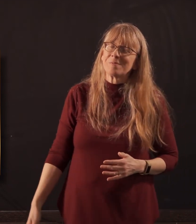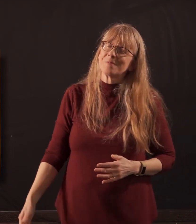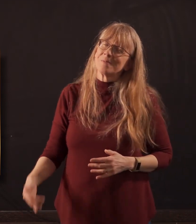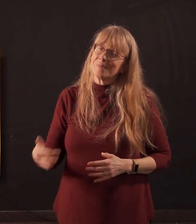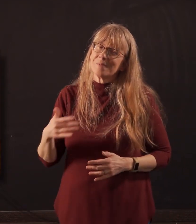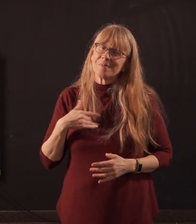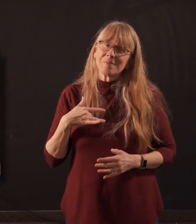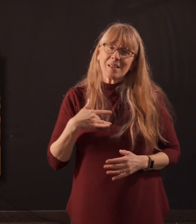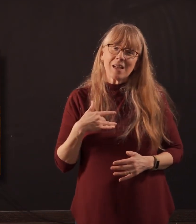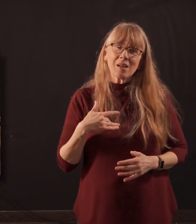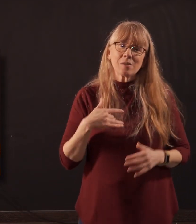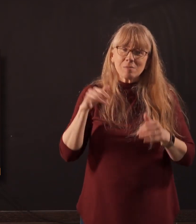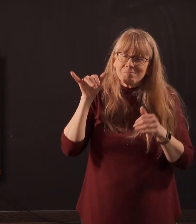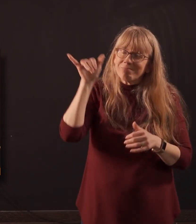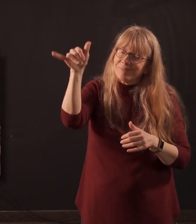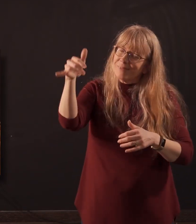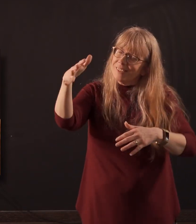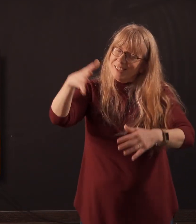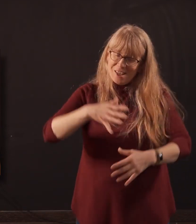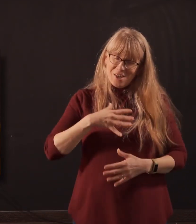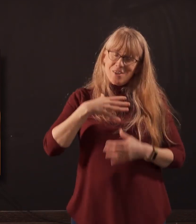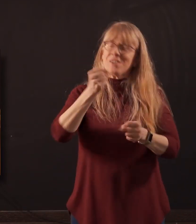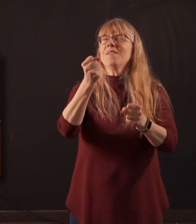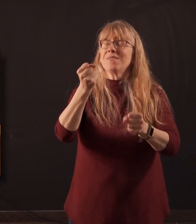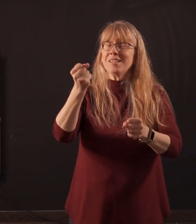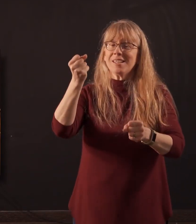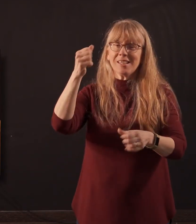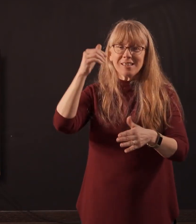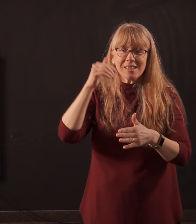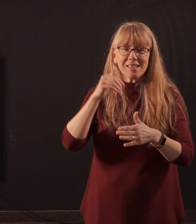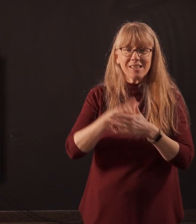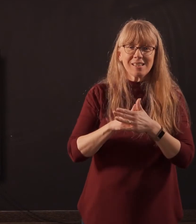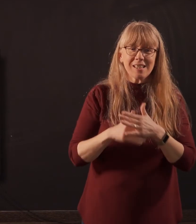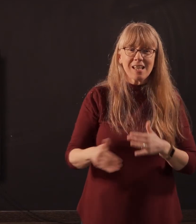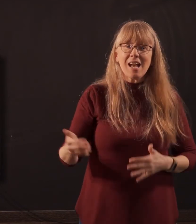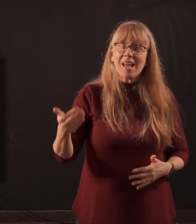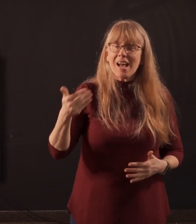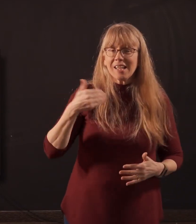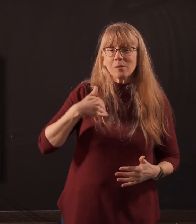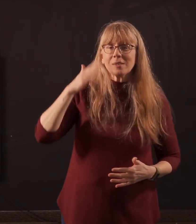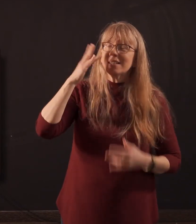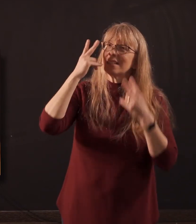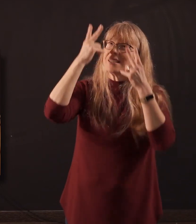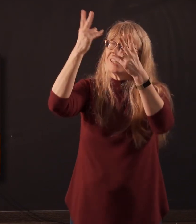I will remain confident in this I will see the